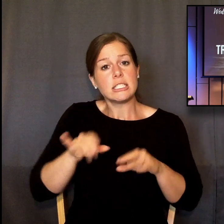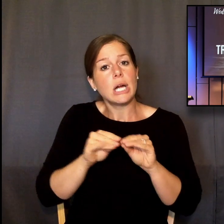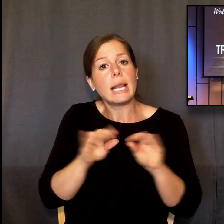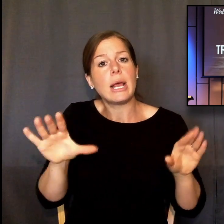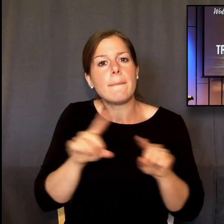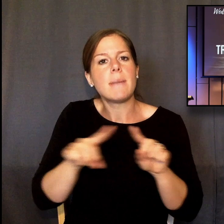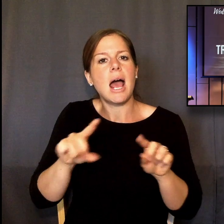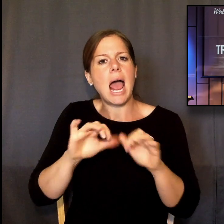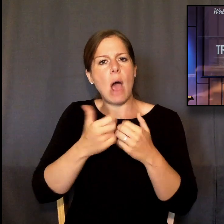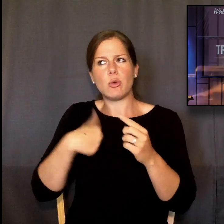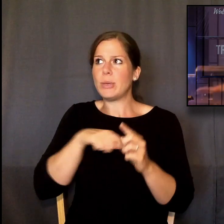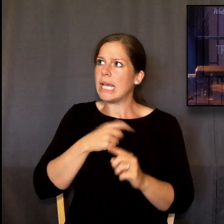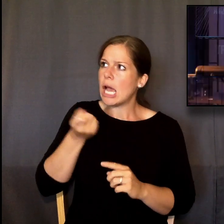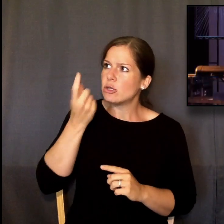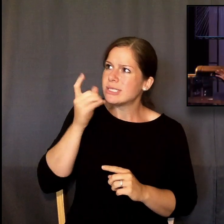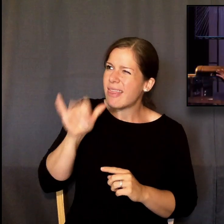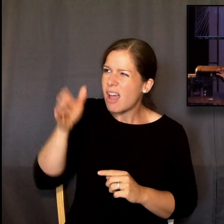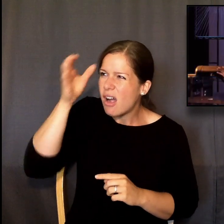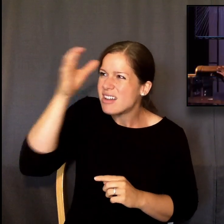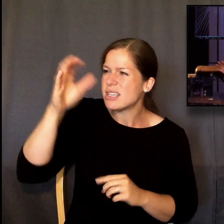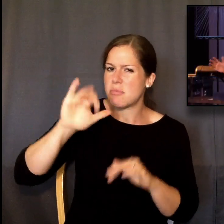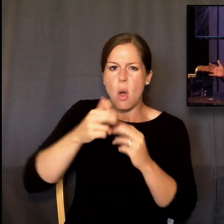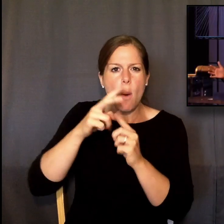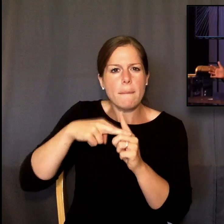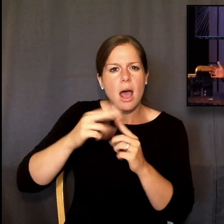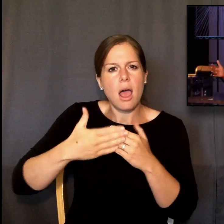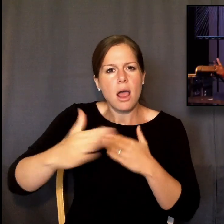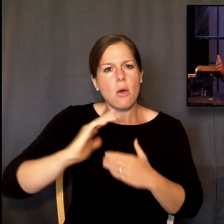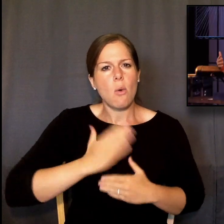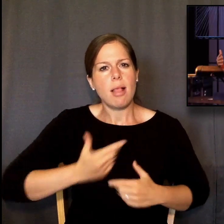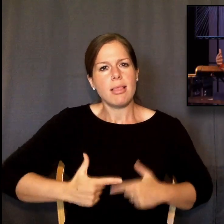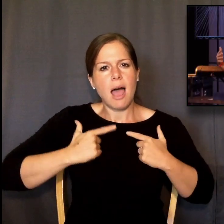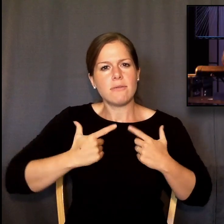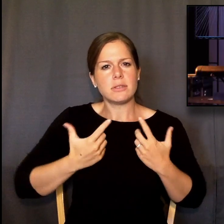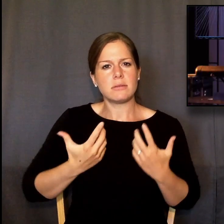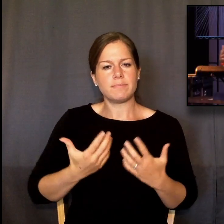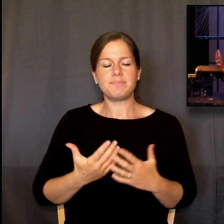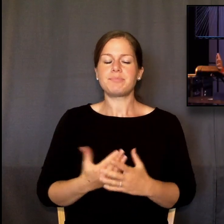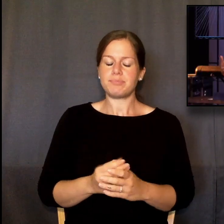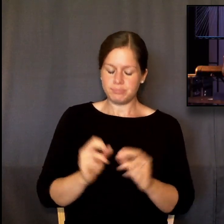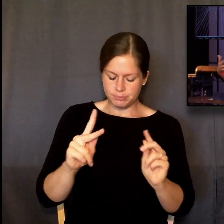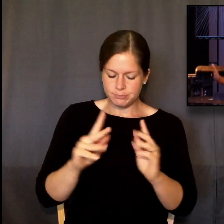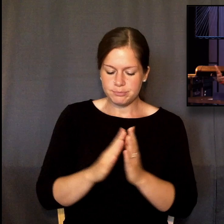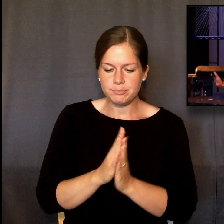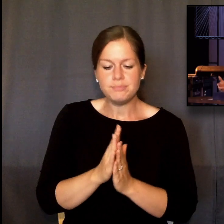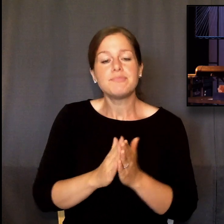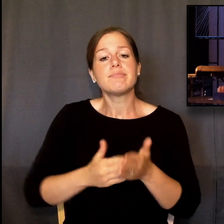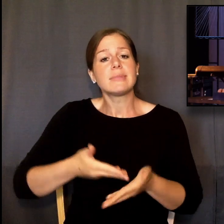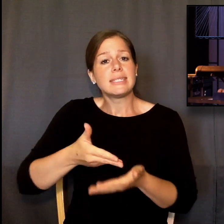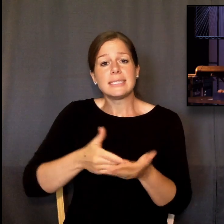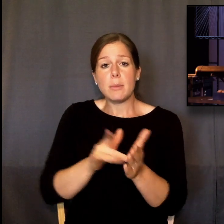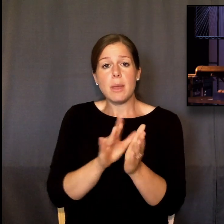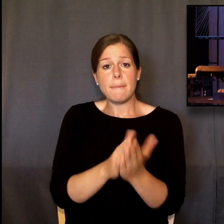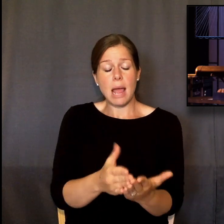do we apply it to our lives? Some of the Bible, you just need to know, is not going to reconcile the questions that you're going to have.